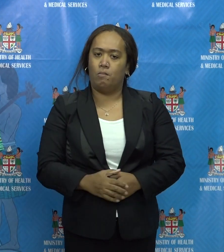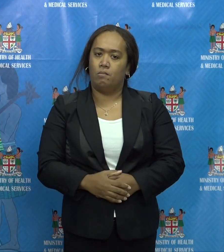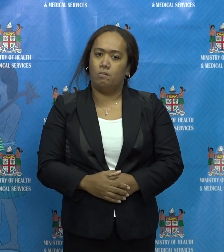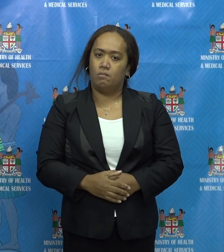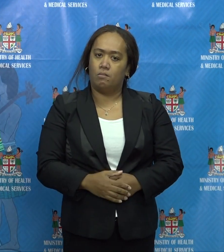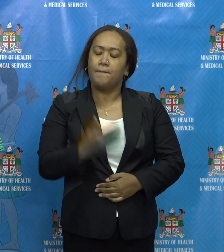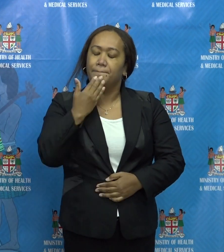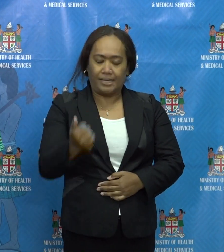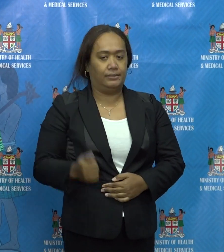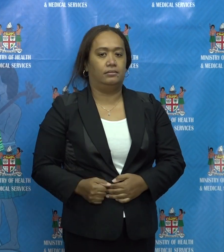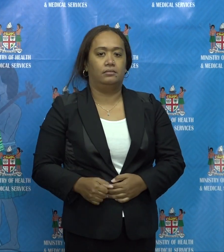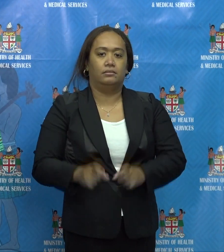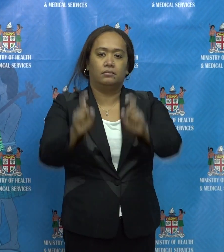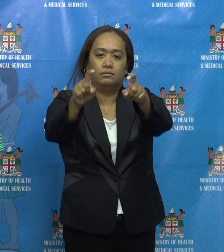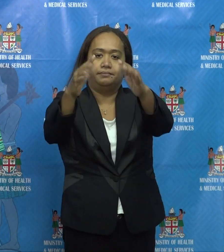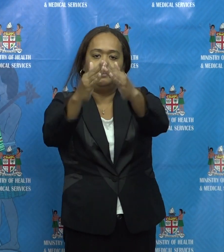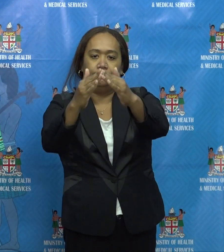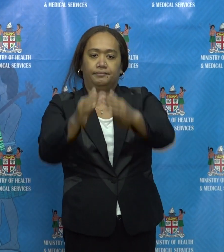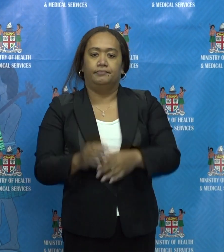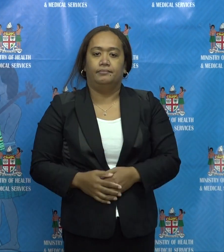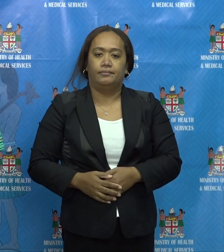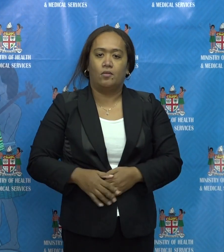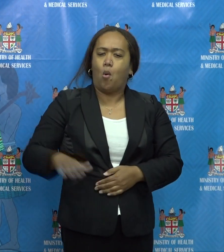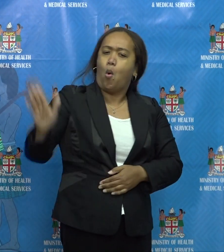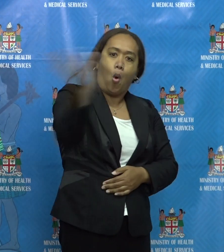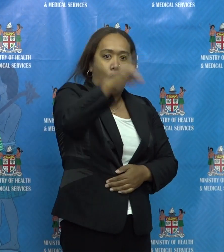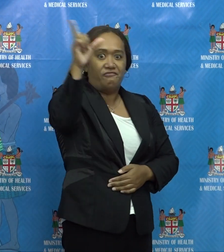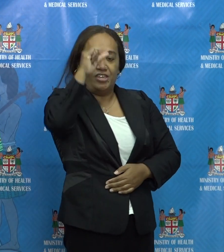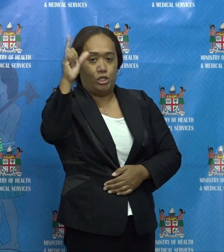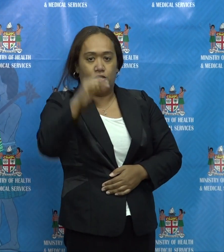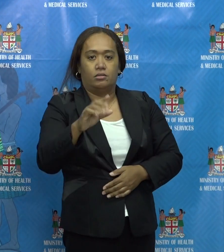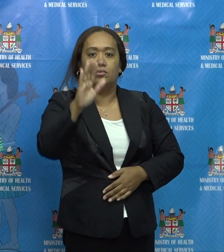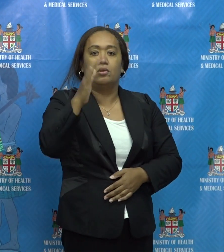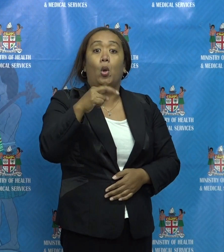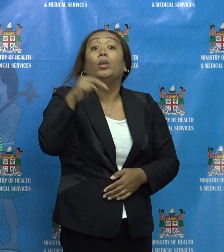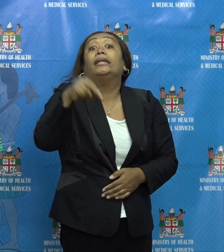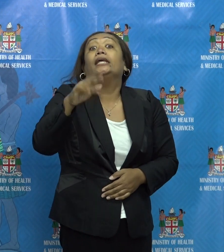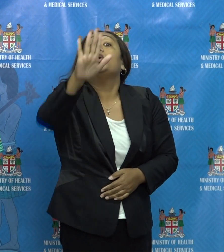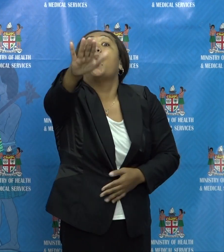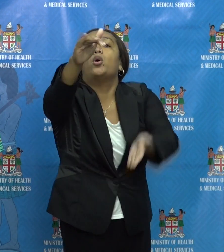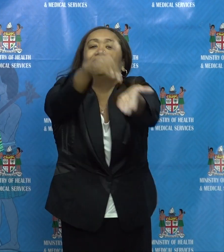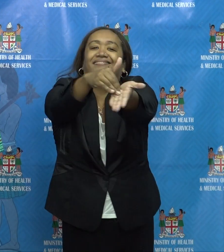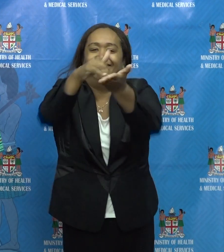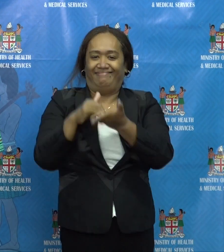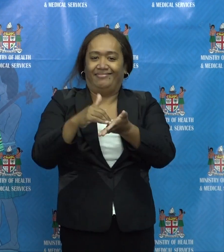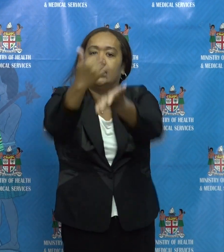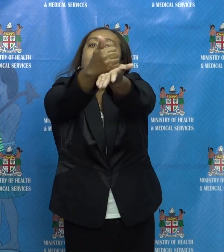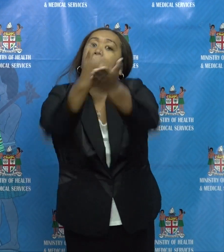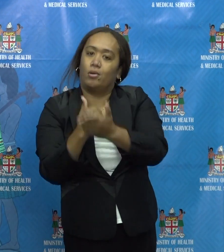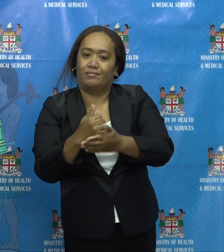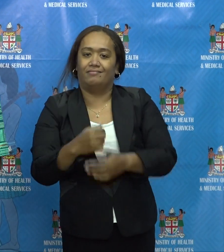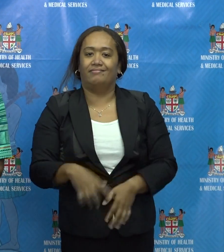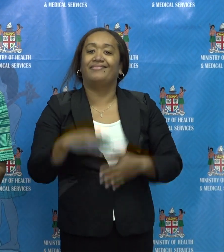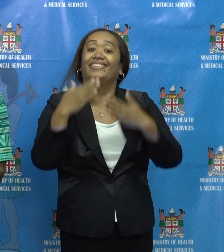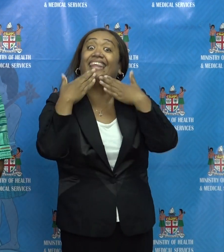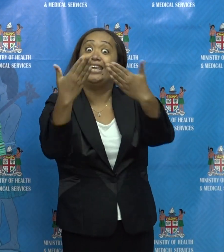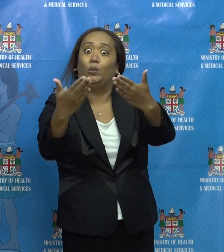Every Fijian must be part of the program. We're counting on your support and your cooperation. Thank you.